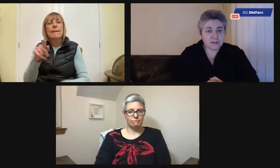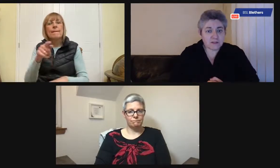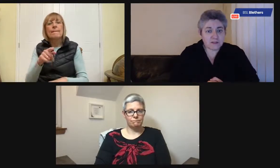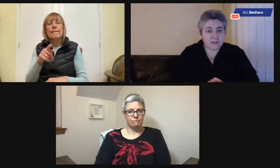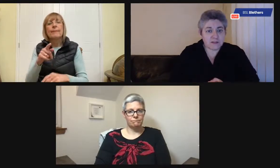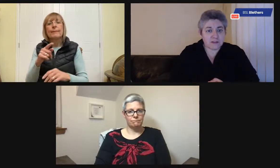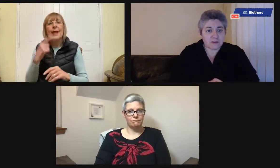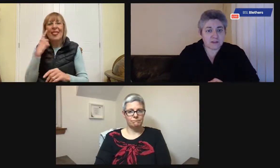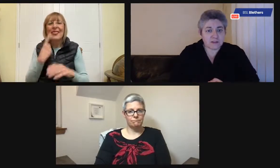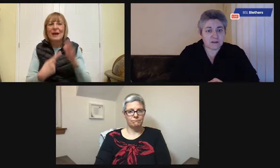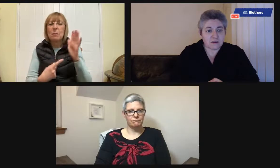Carolyn?